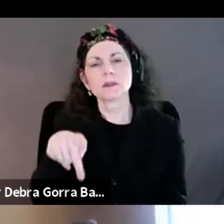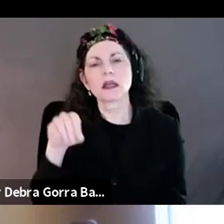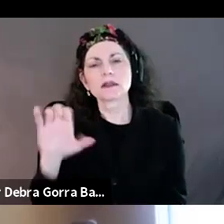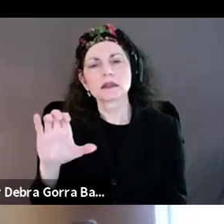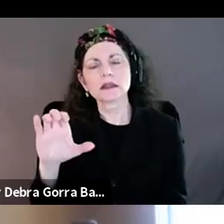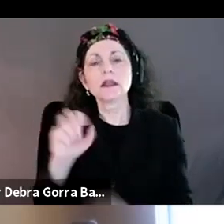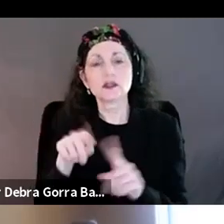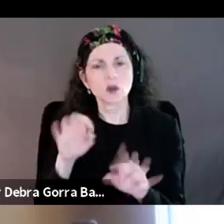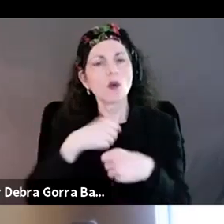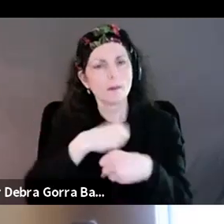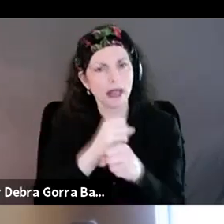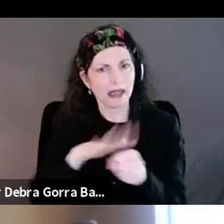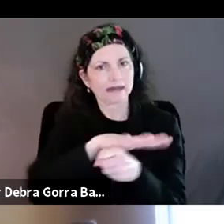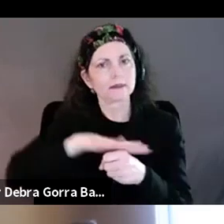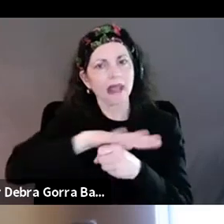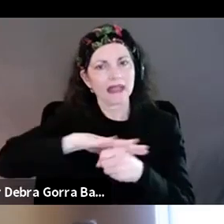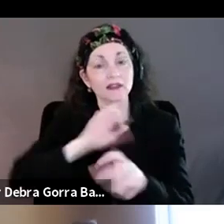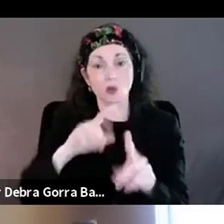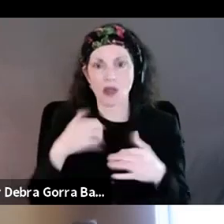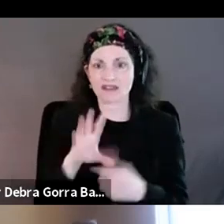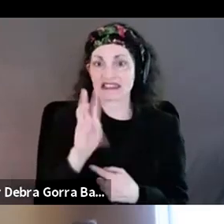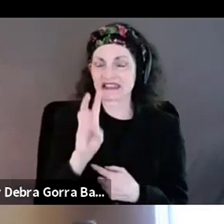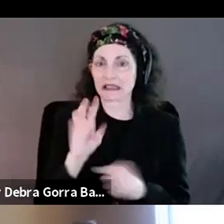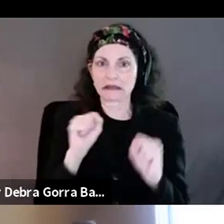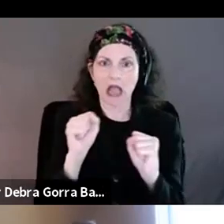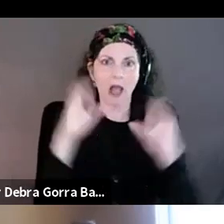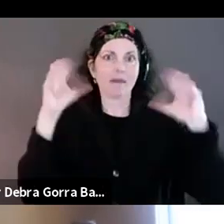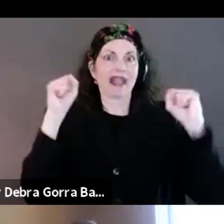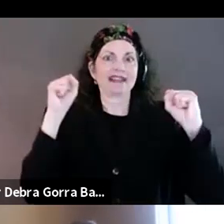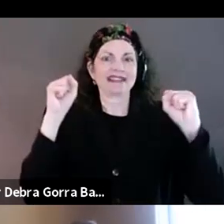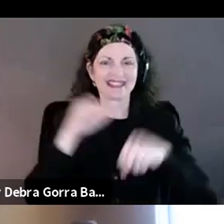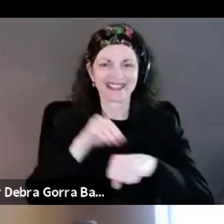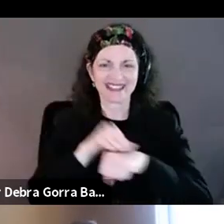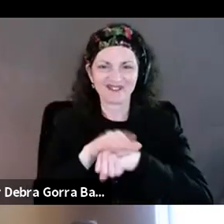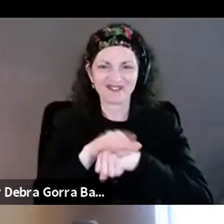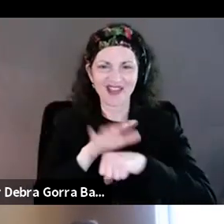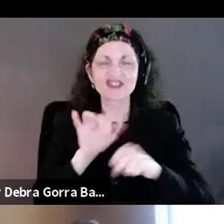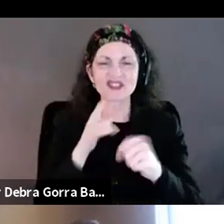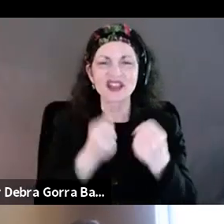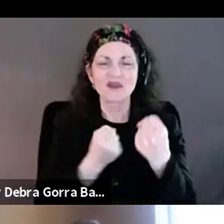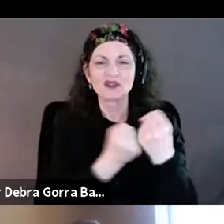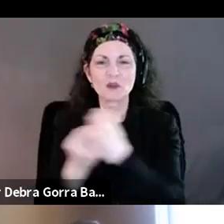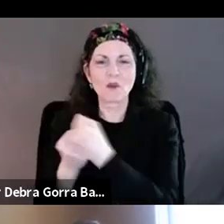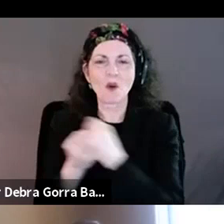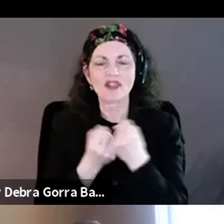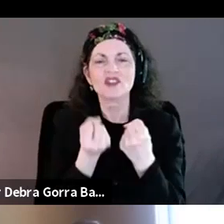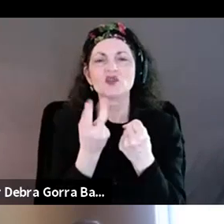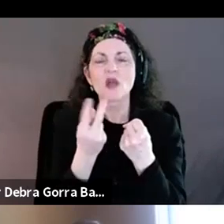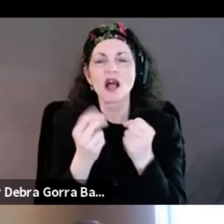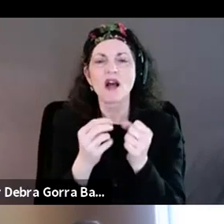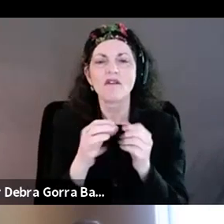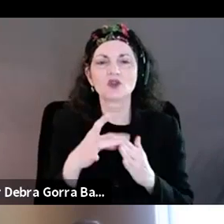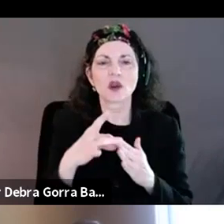have six amazing advisors who will support these 12 emerging leaders